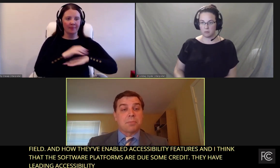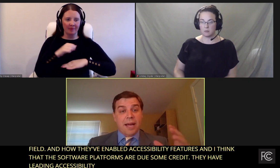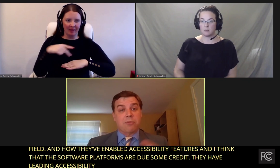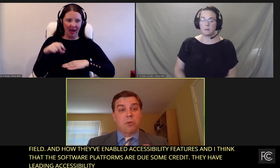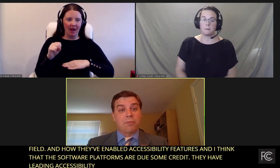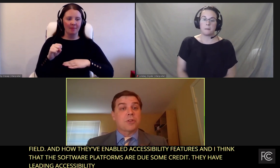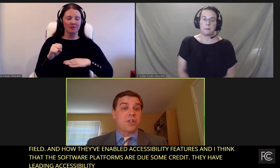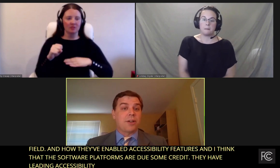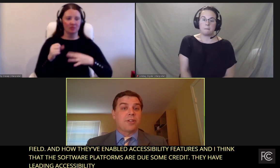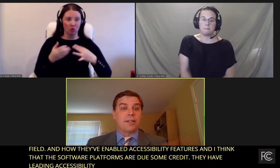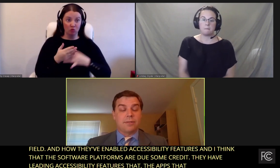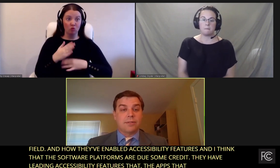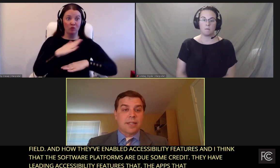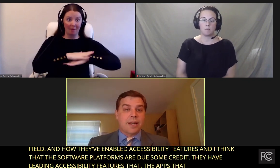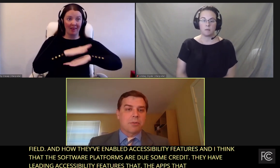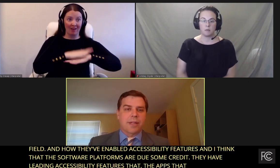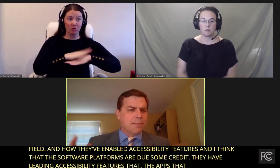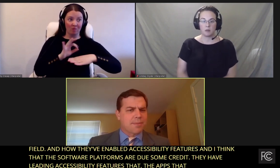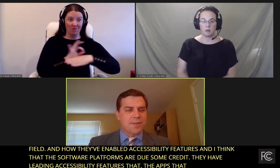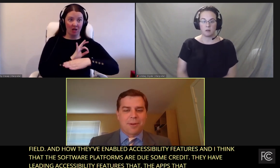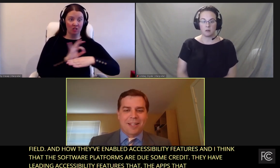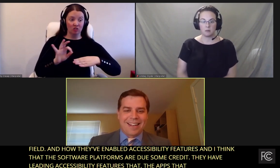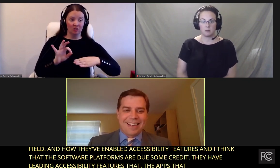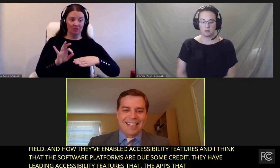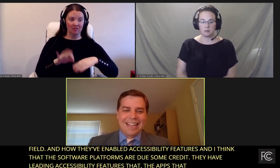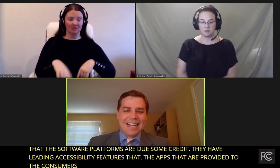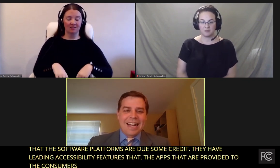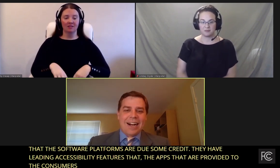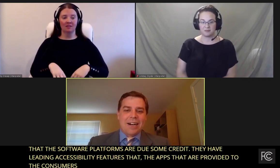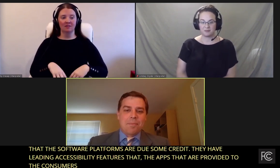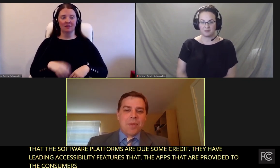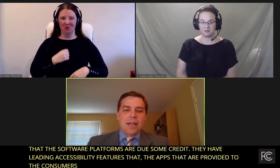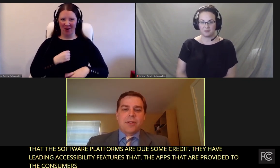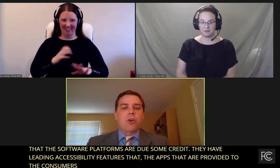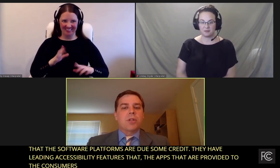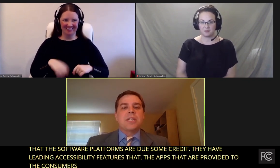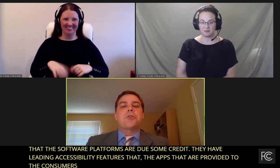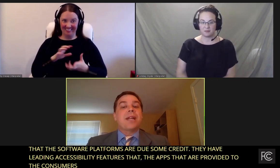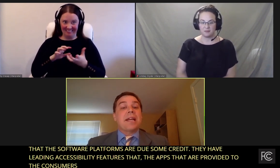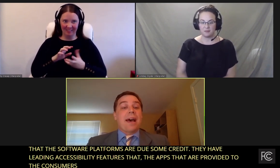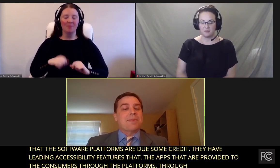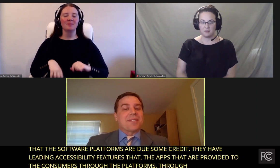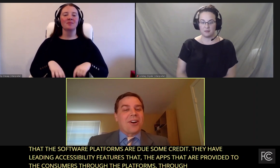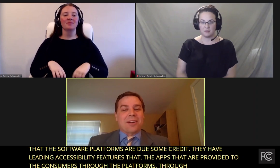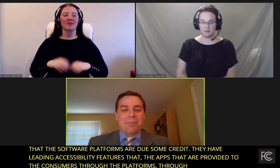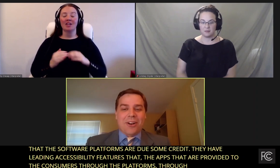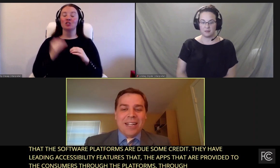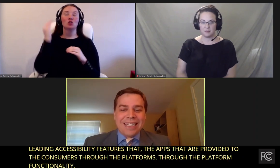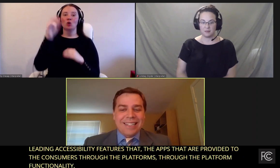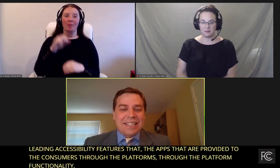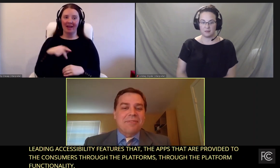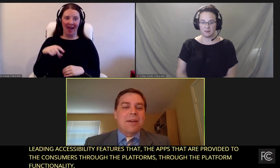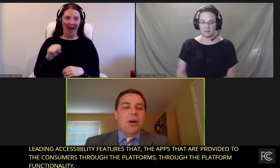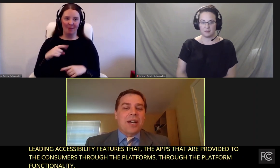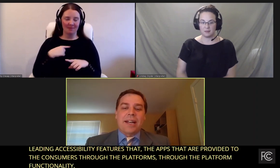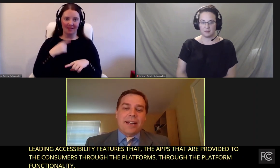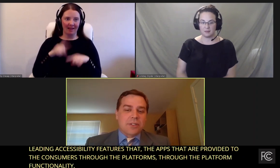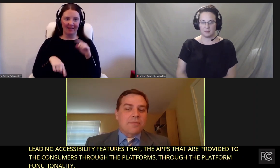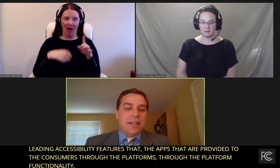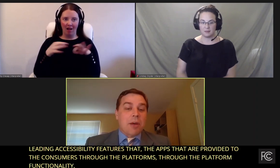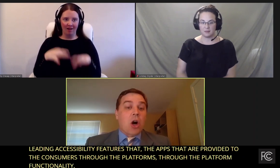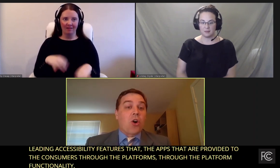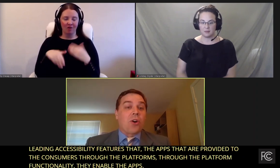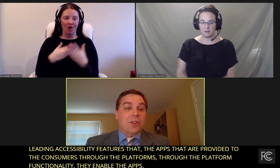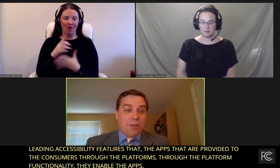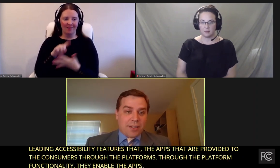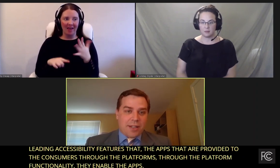through the platform functionality, they enable the apps. Sorry about that. There are really too many apps to talk about to give them, and